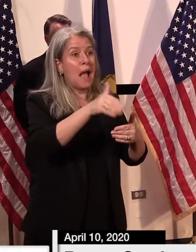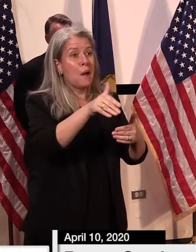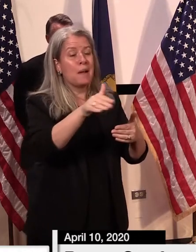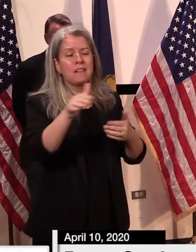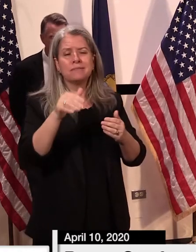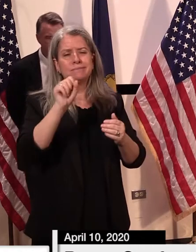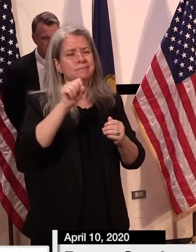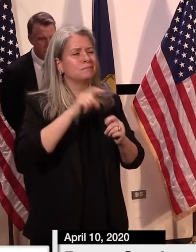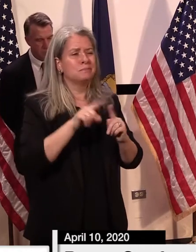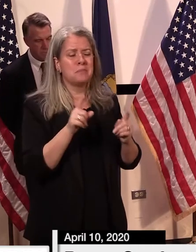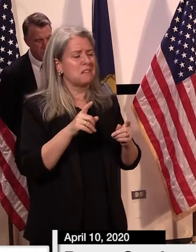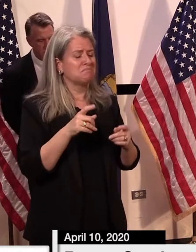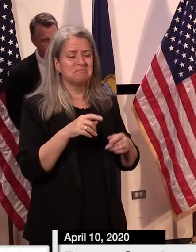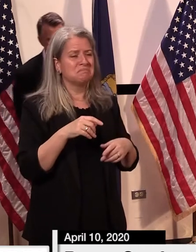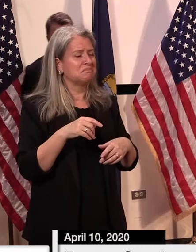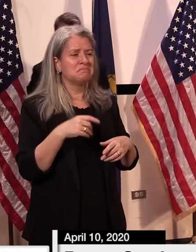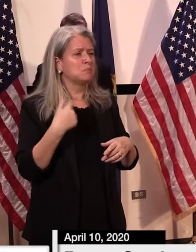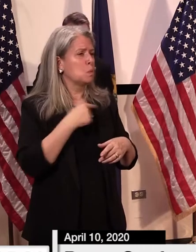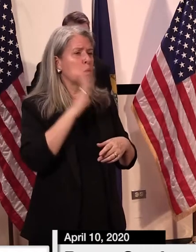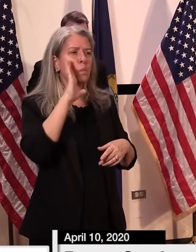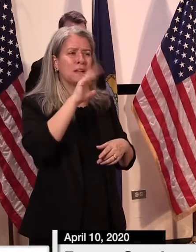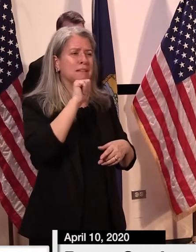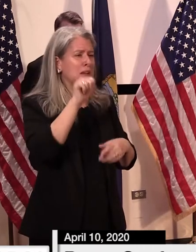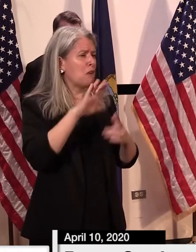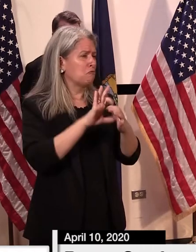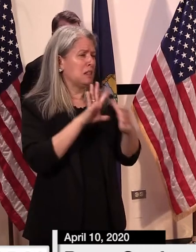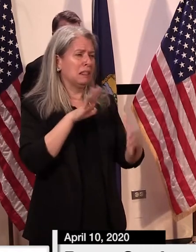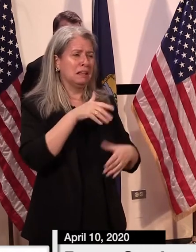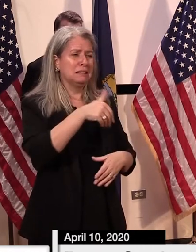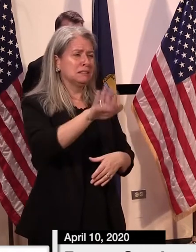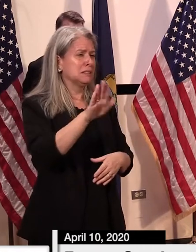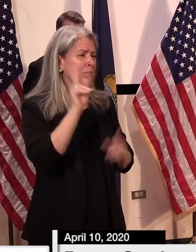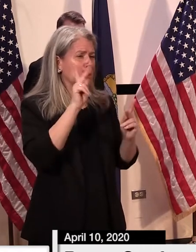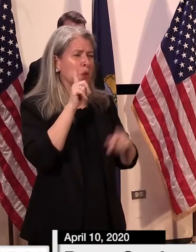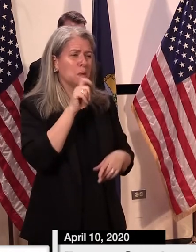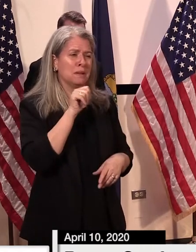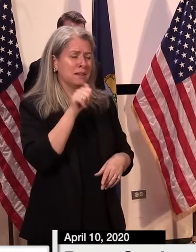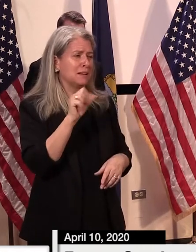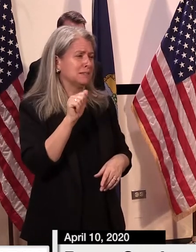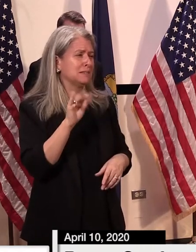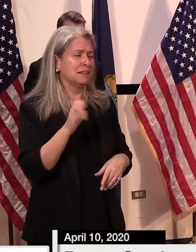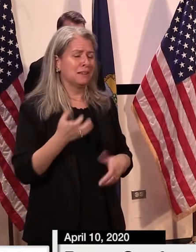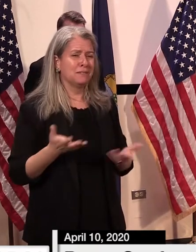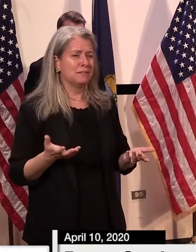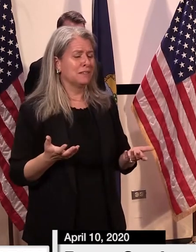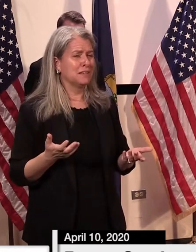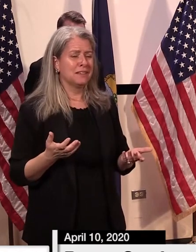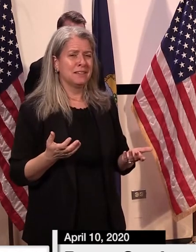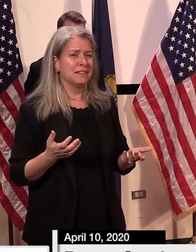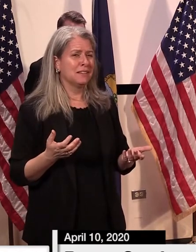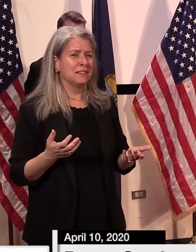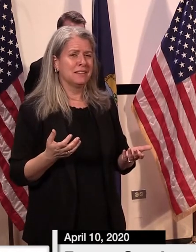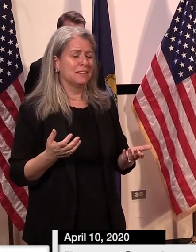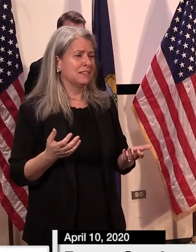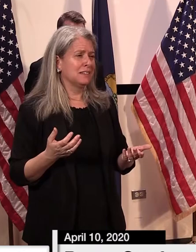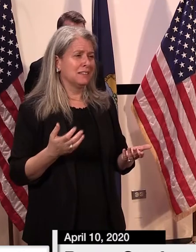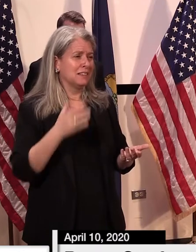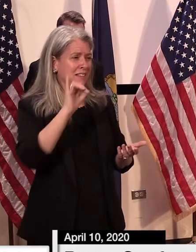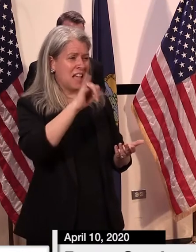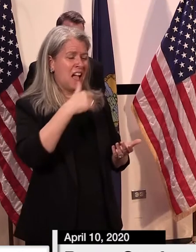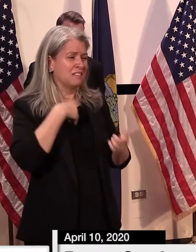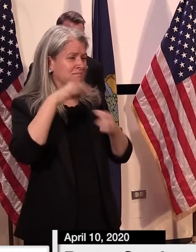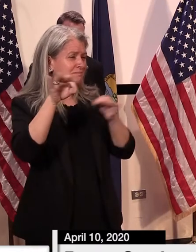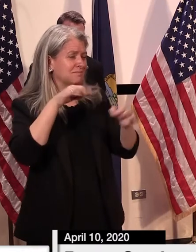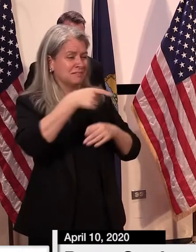as i mentioned before we're not going to release those people that i had sort of singled out